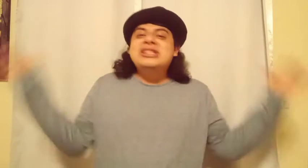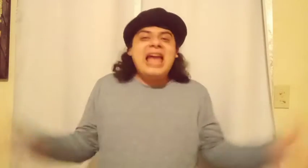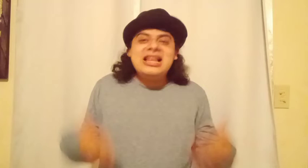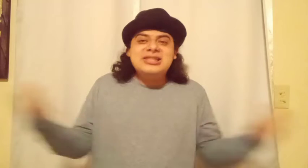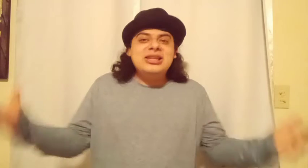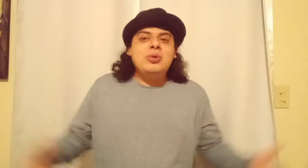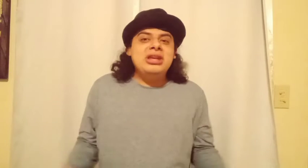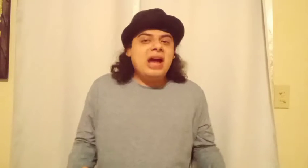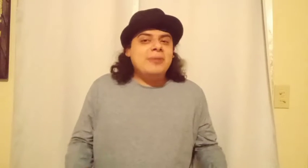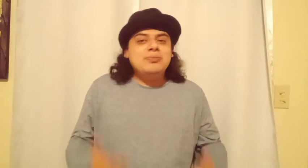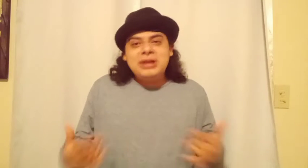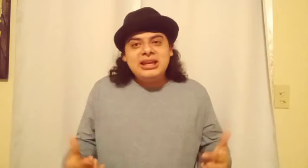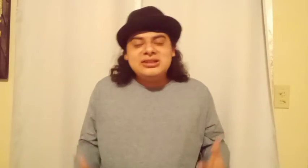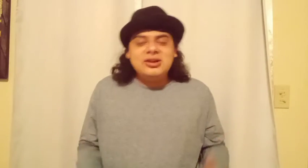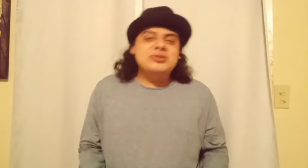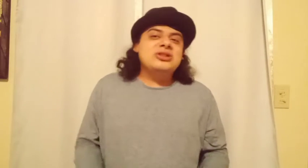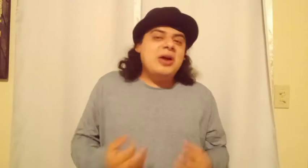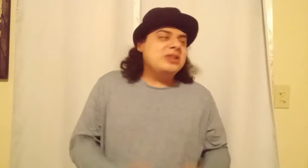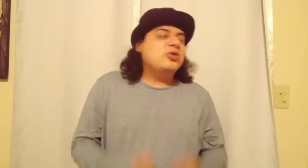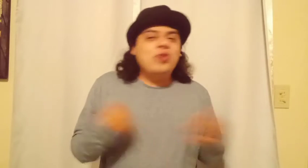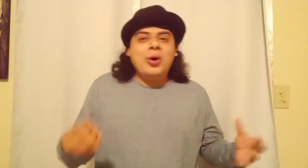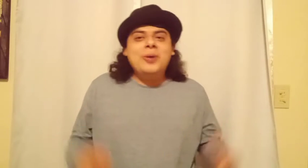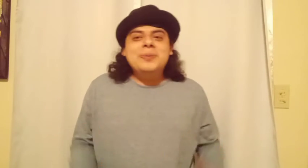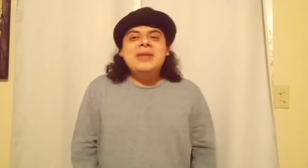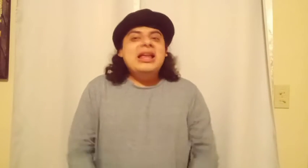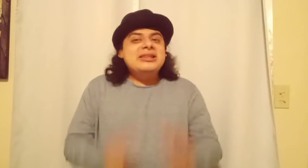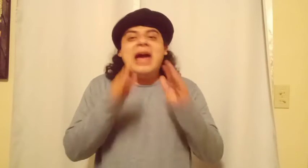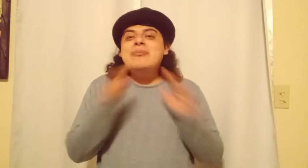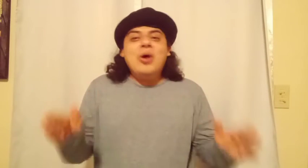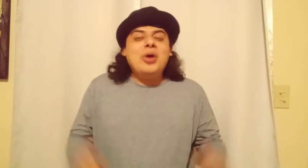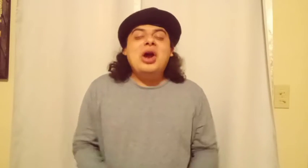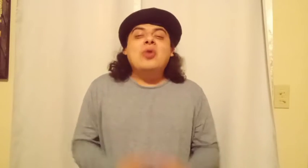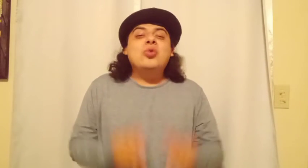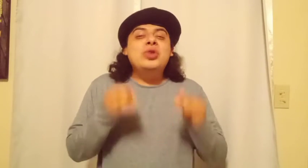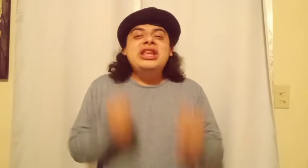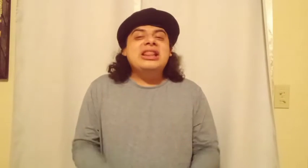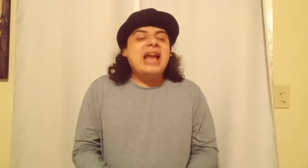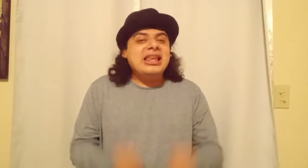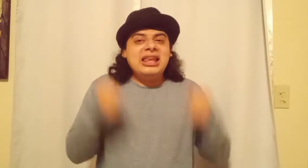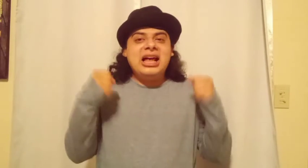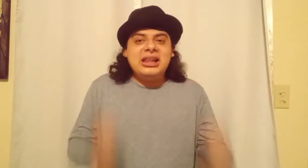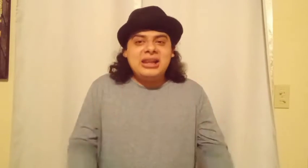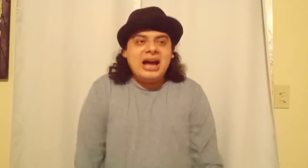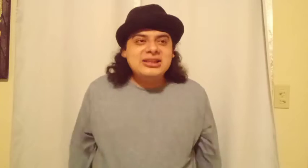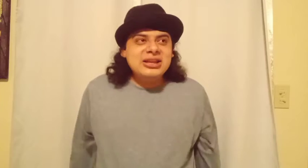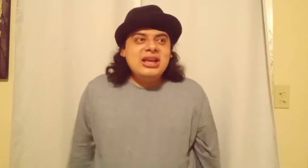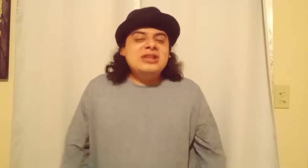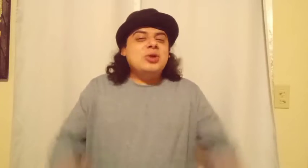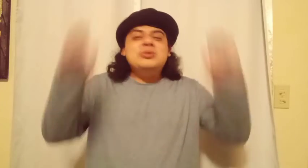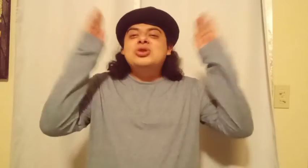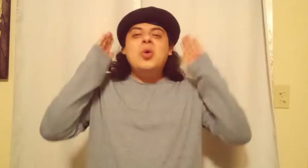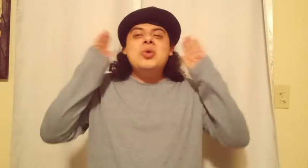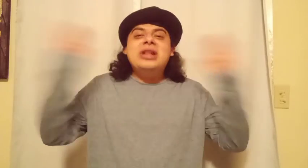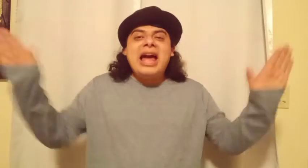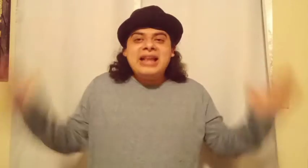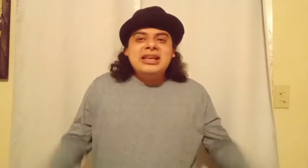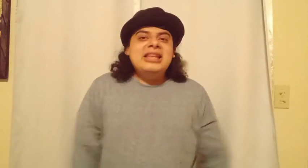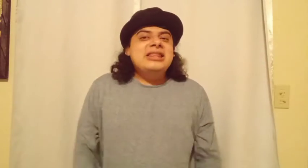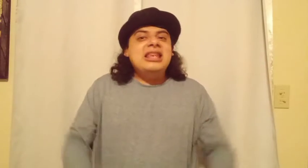dancing, when he's got a piece of Sonic's fur. That part, I really like it a lot. So I'm so glad they